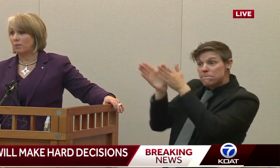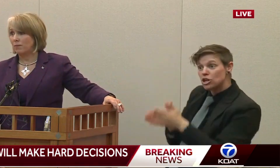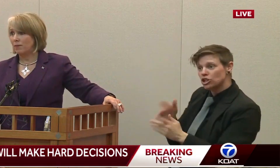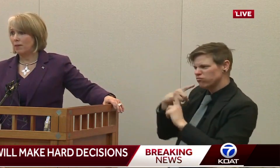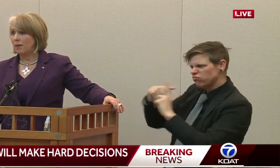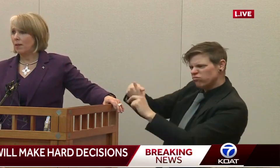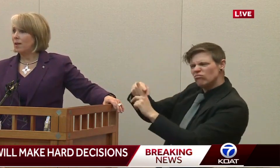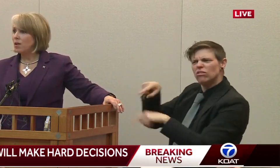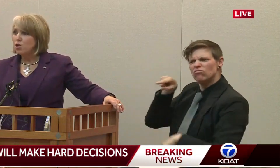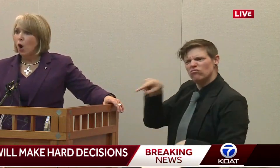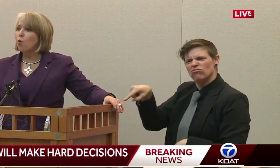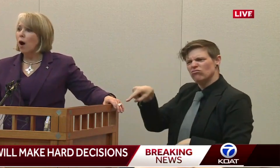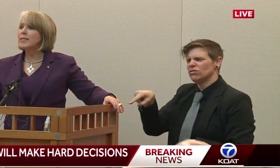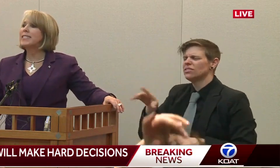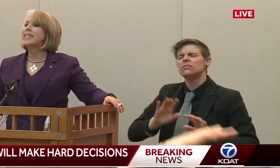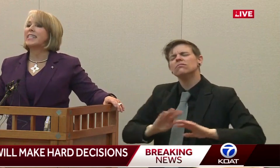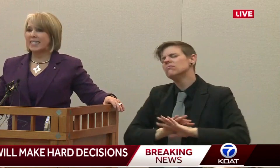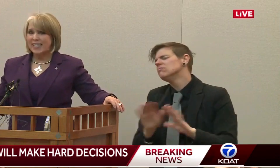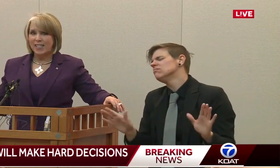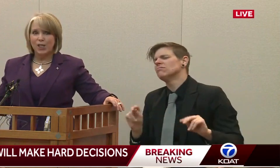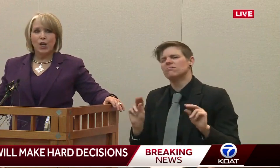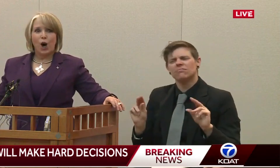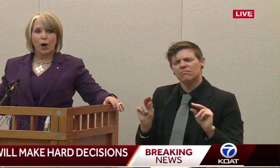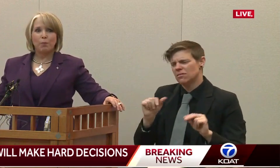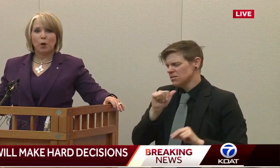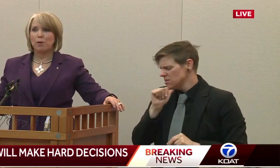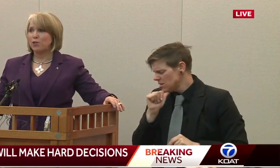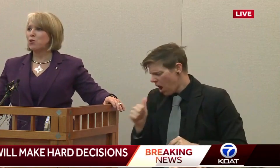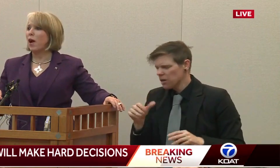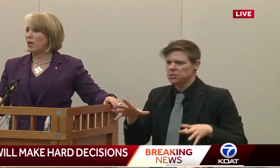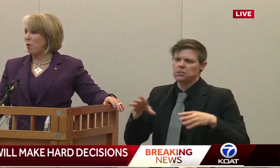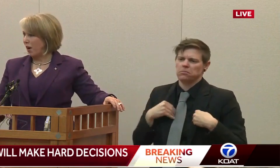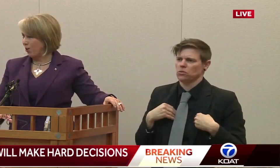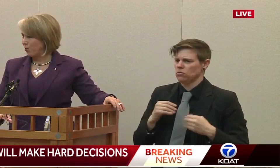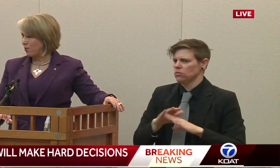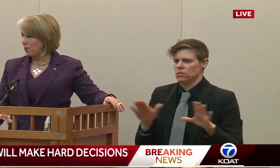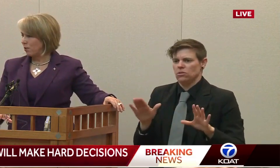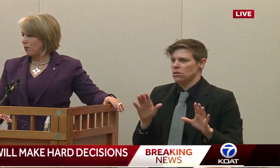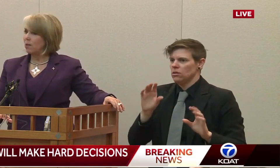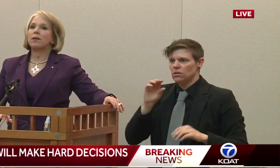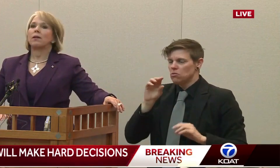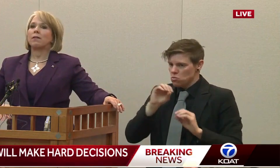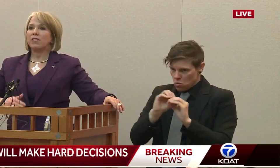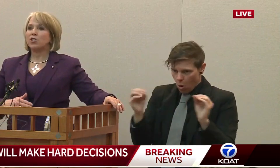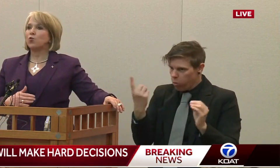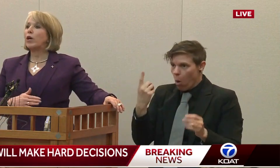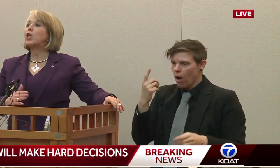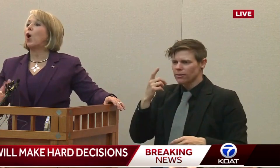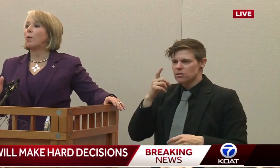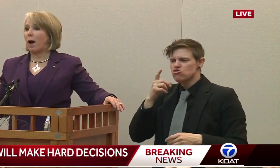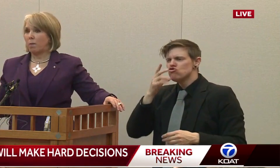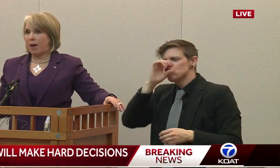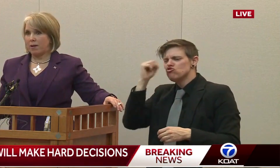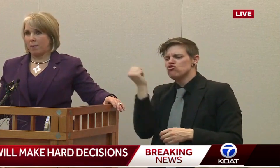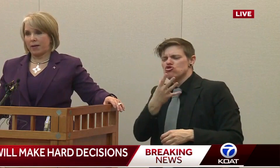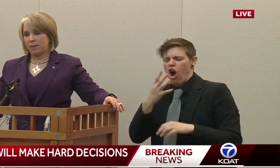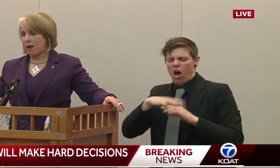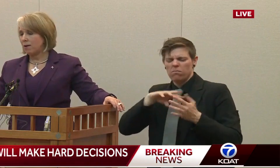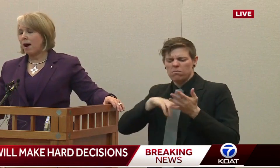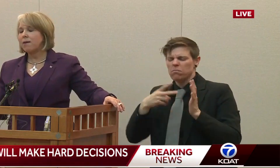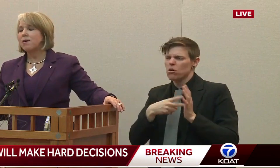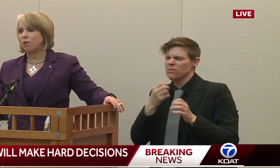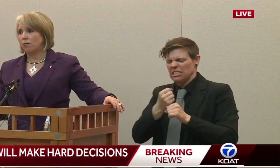unacceptable. No one did this on purpose to anyone else. This is, we know about